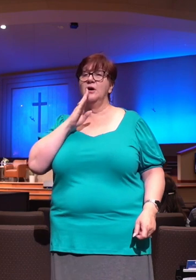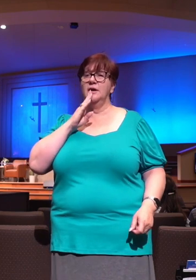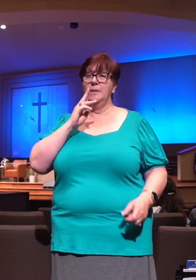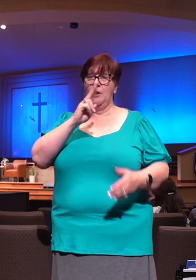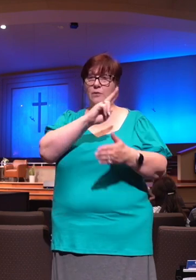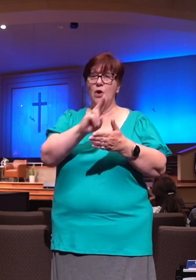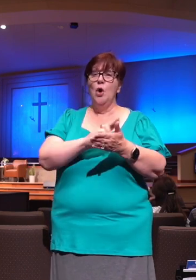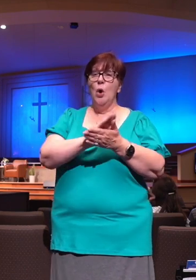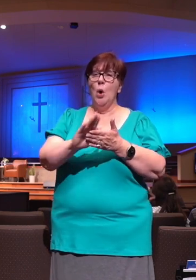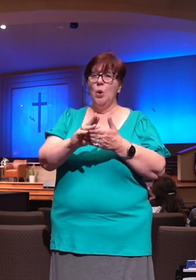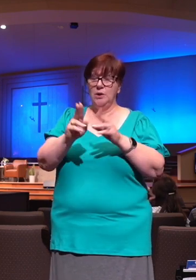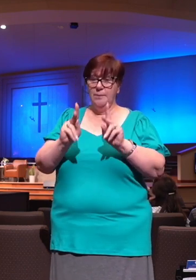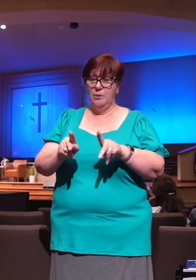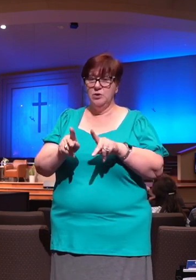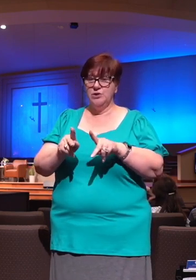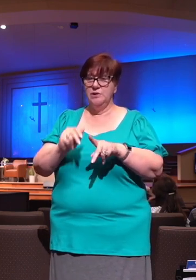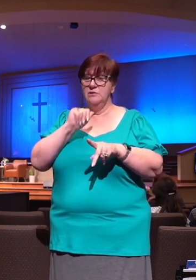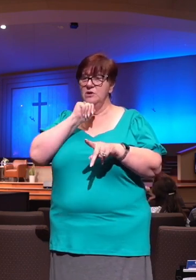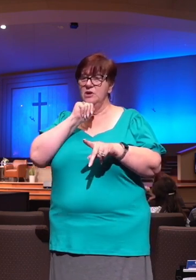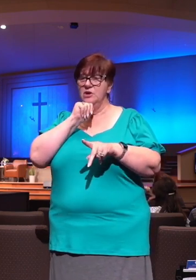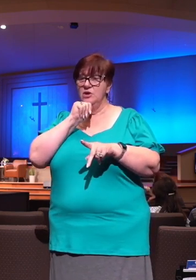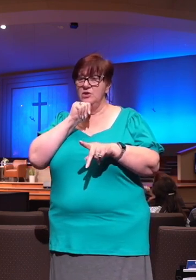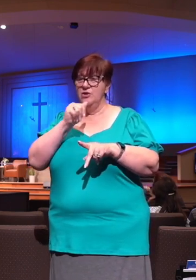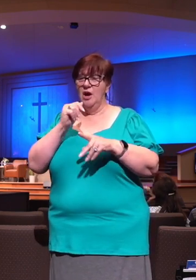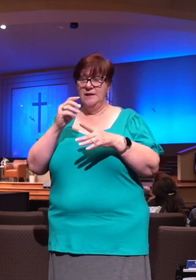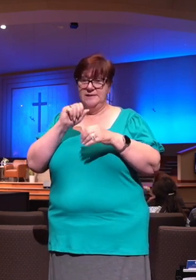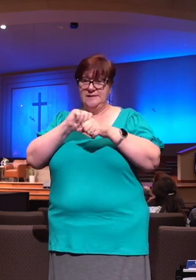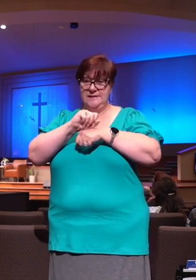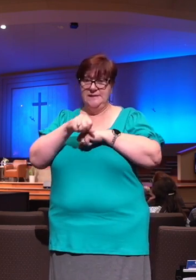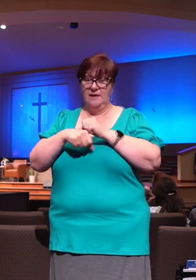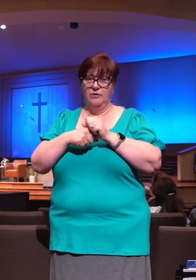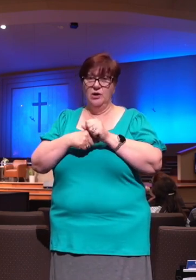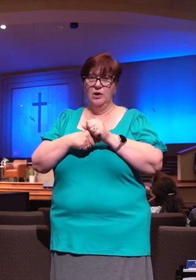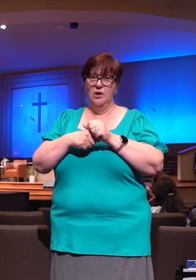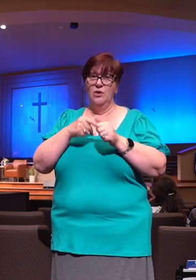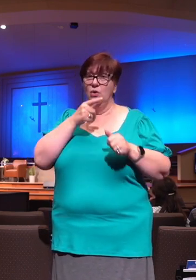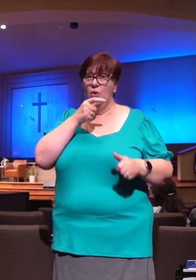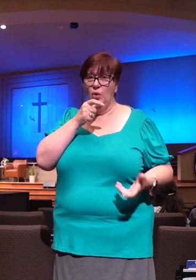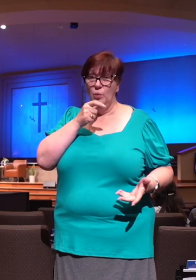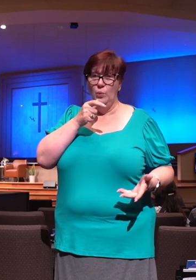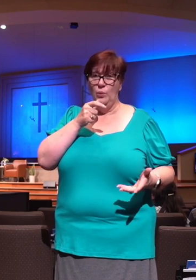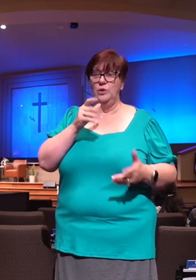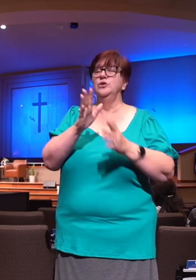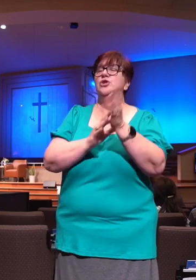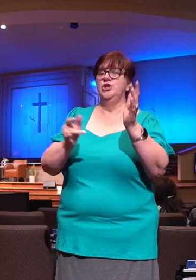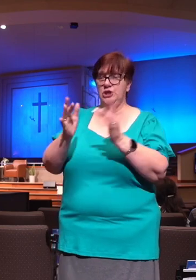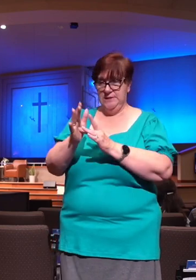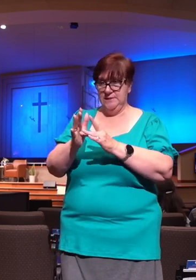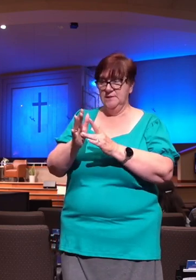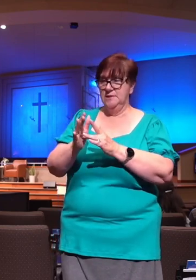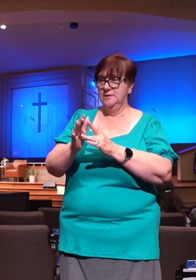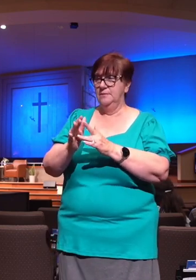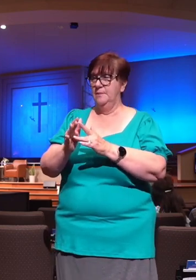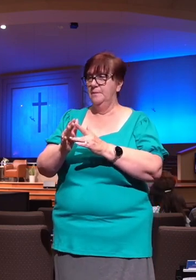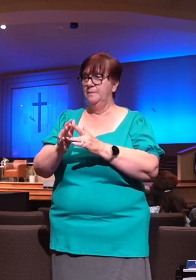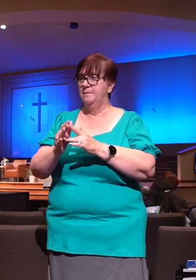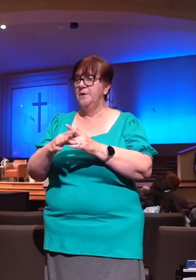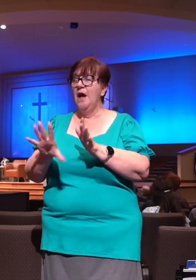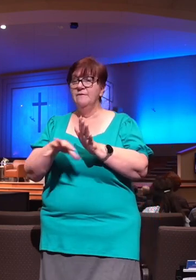not suffer. Who is he talking about? He's talking about Jesus. Take your Bibles with me and turn to Acts chapter number two. Now, Acts 2 is a